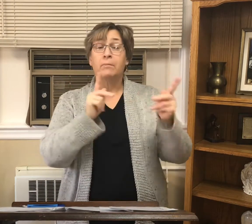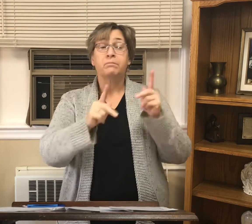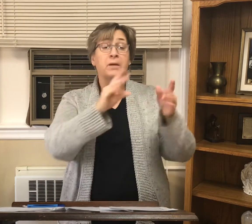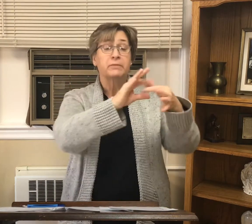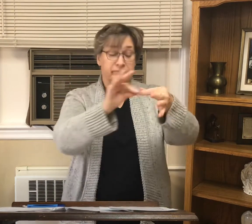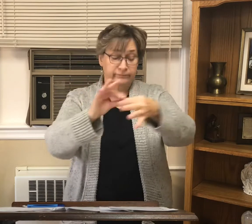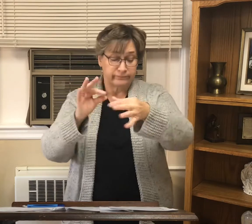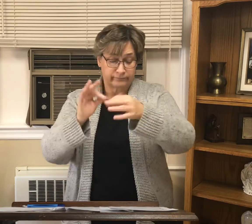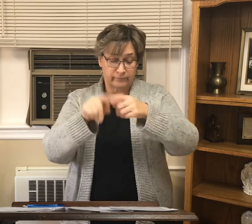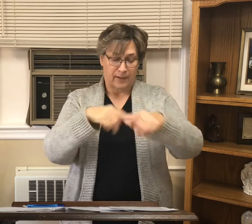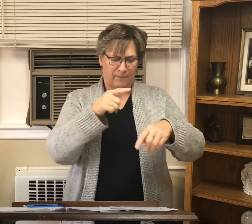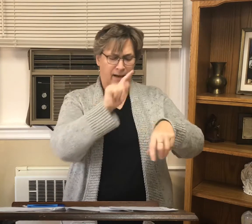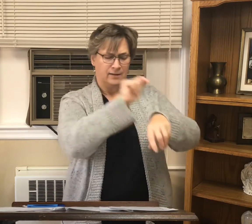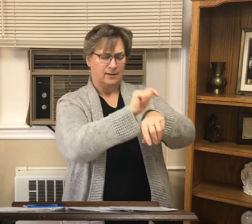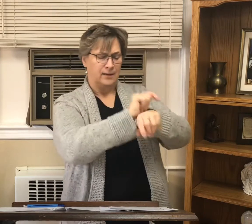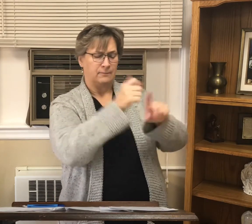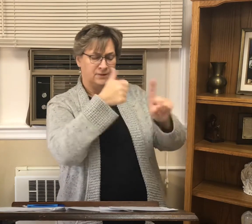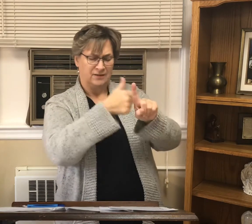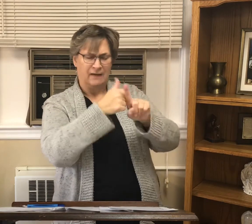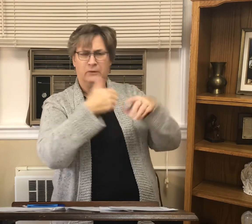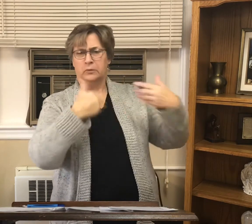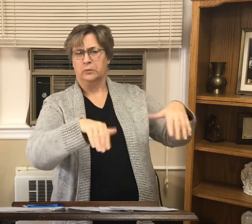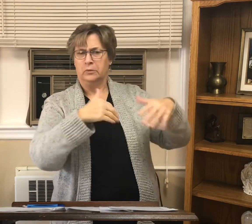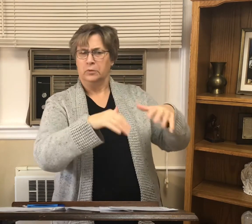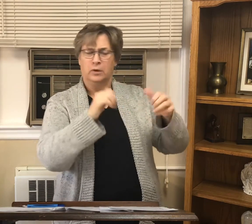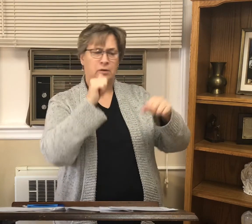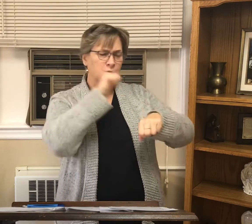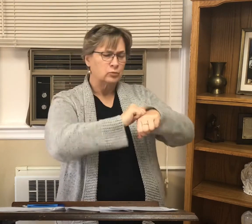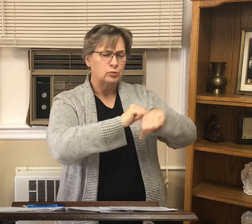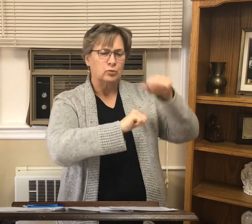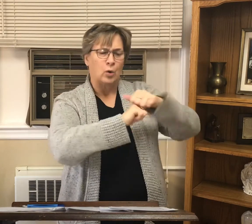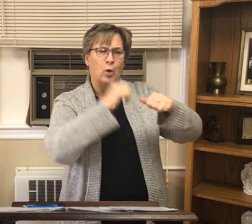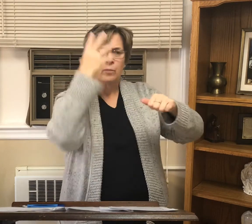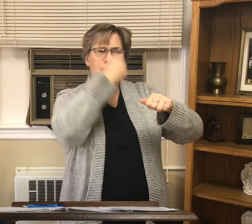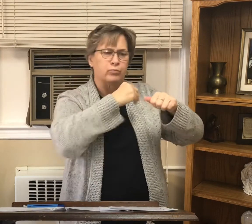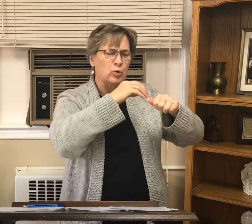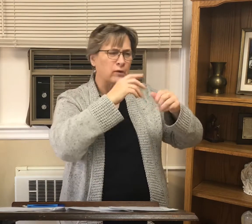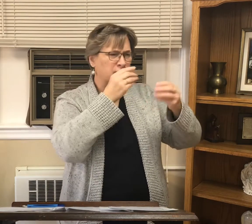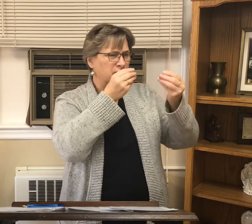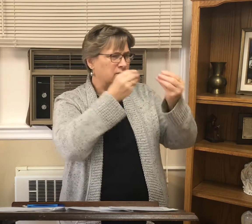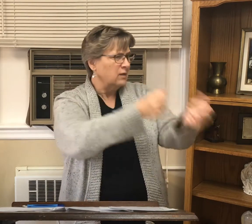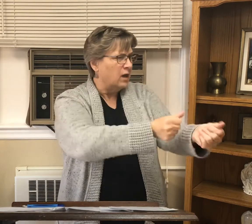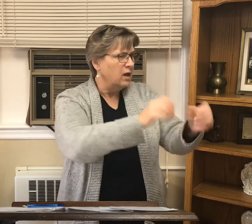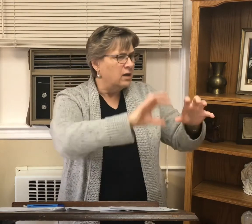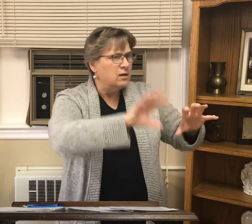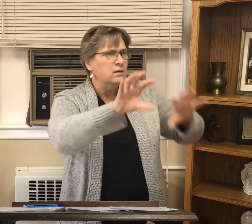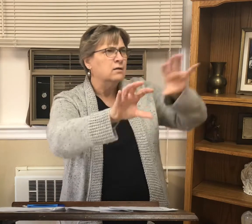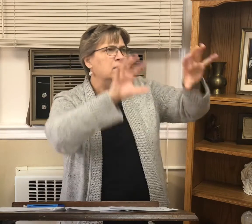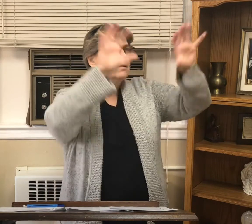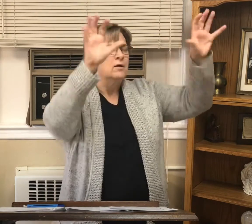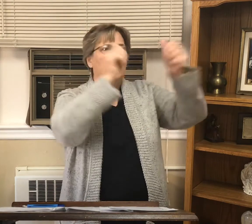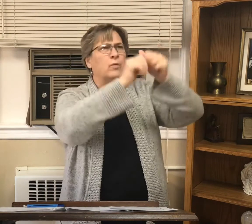while some people were speaking about how the temple was adorned with costly stones and votive offerings